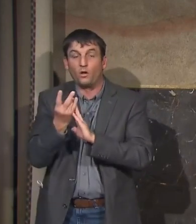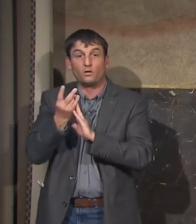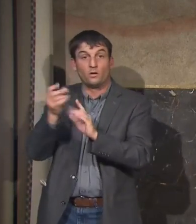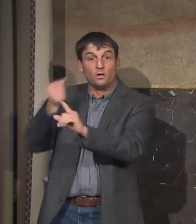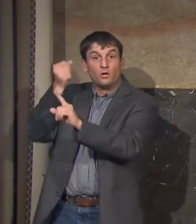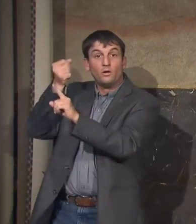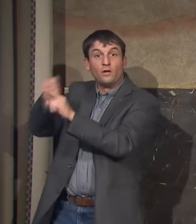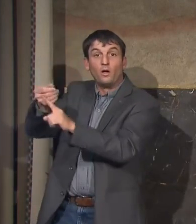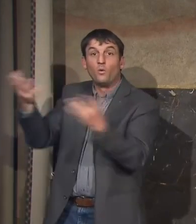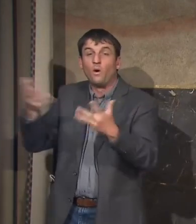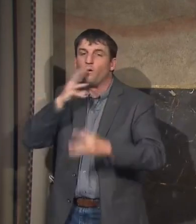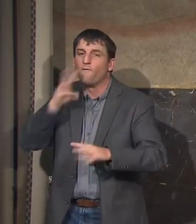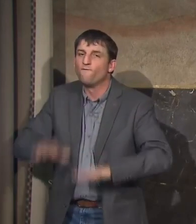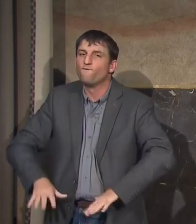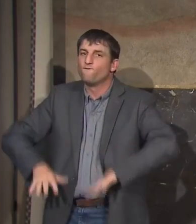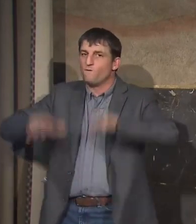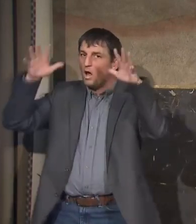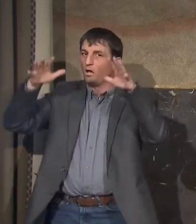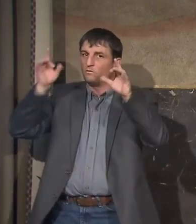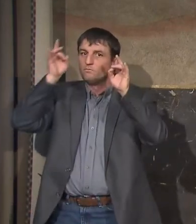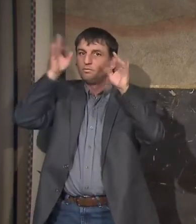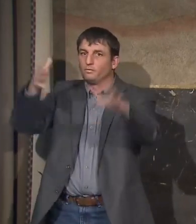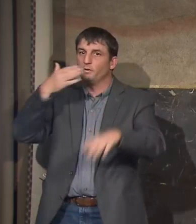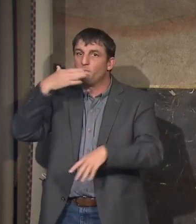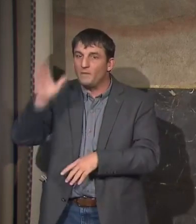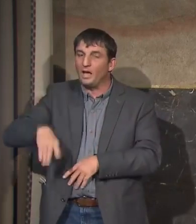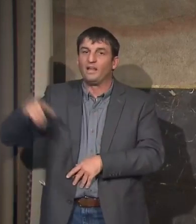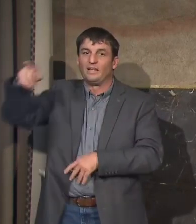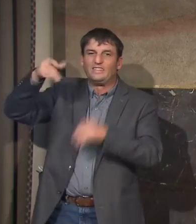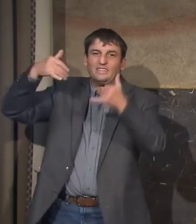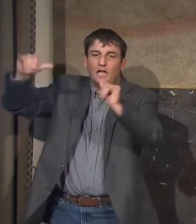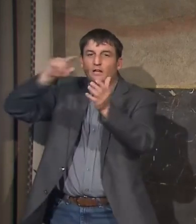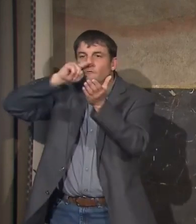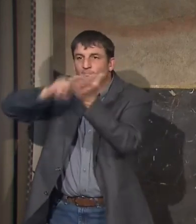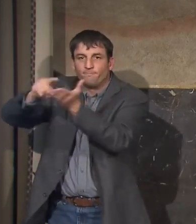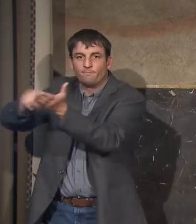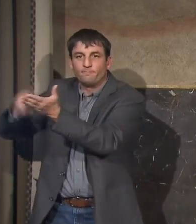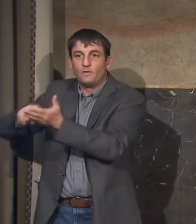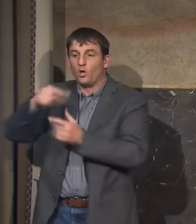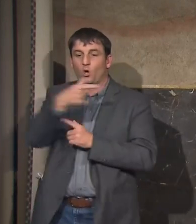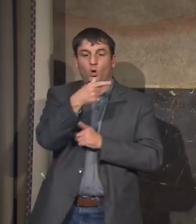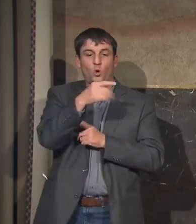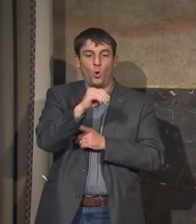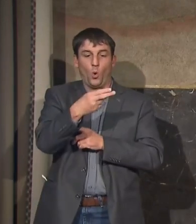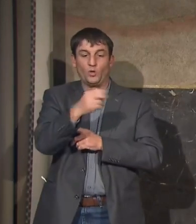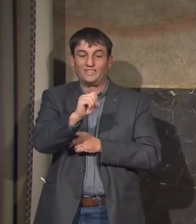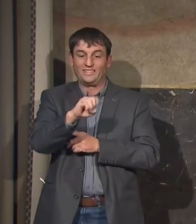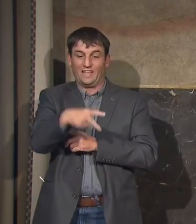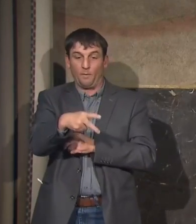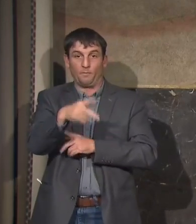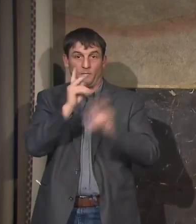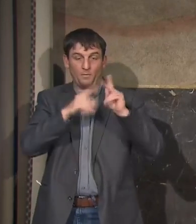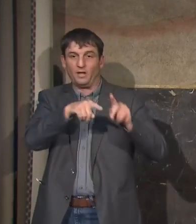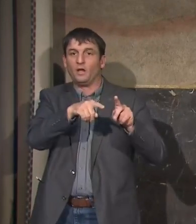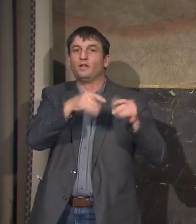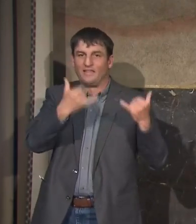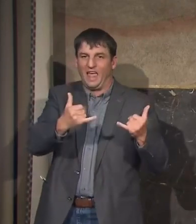and that's still being assessed and the folks at GOSEP are working with those parishes.